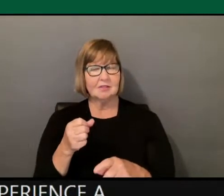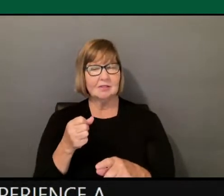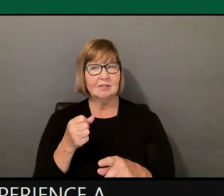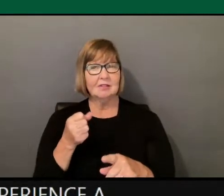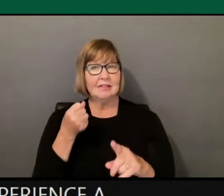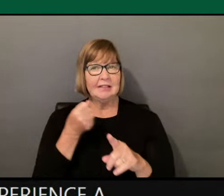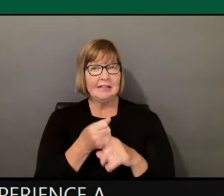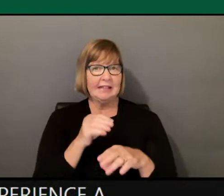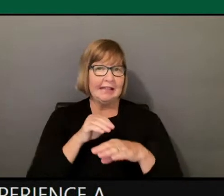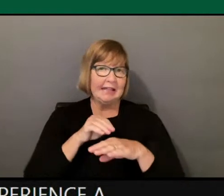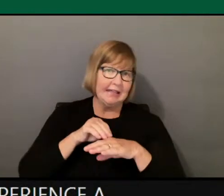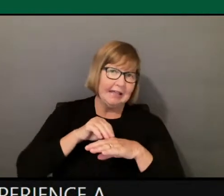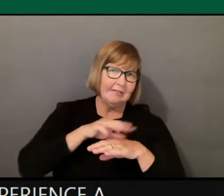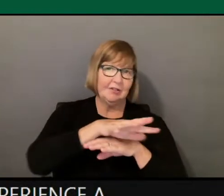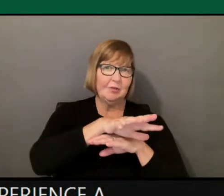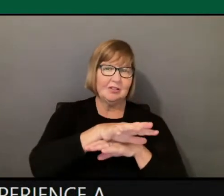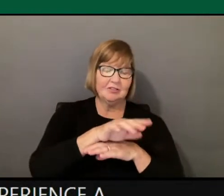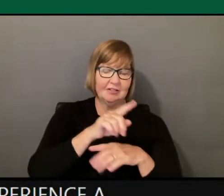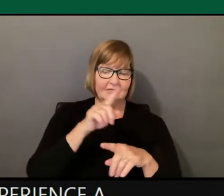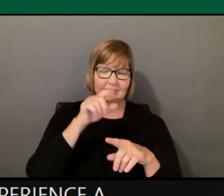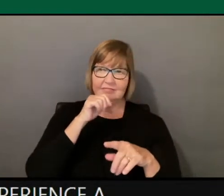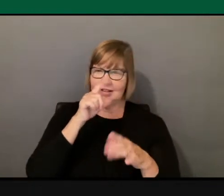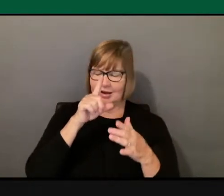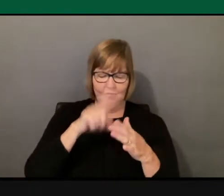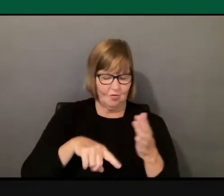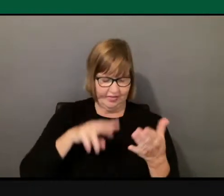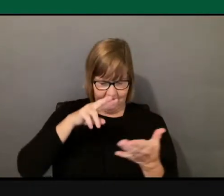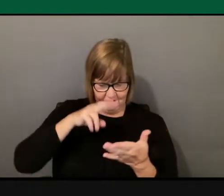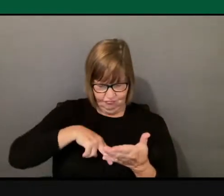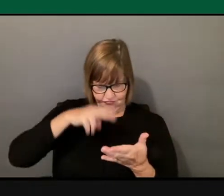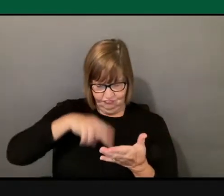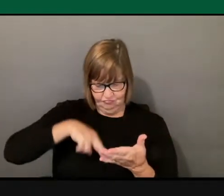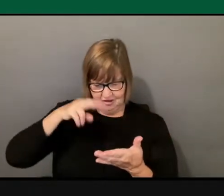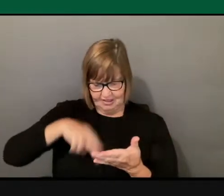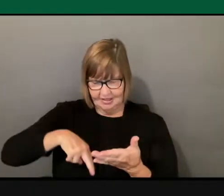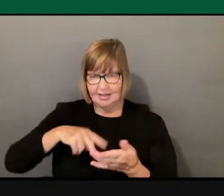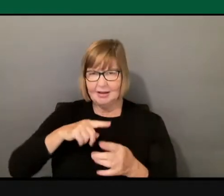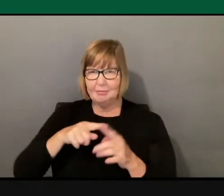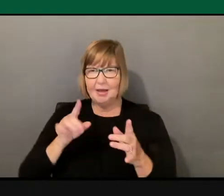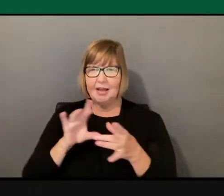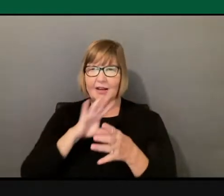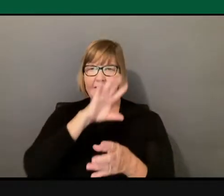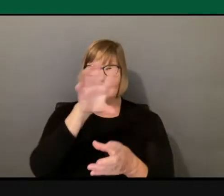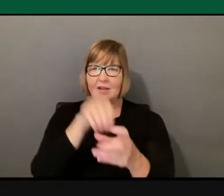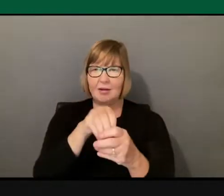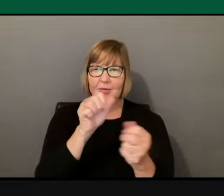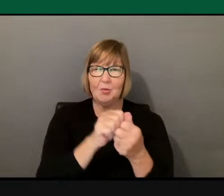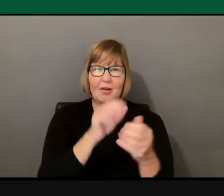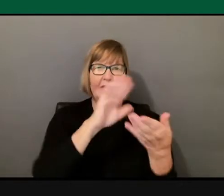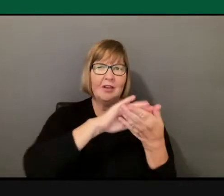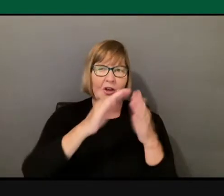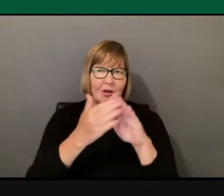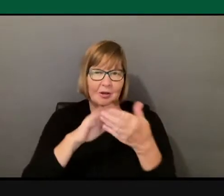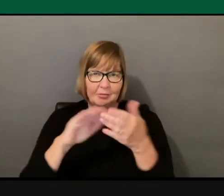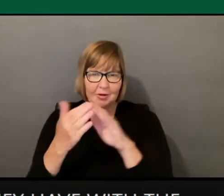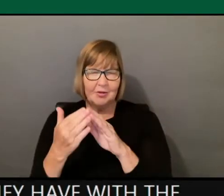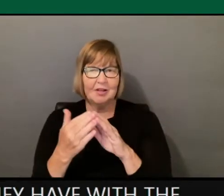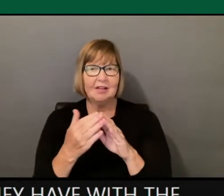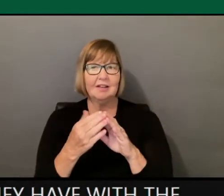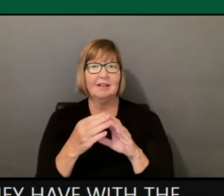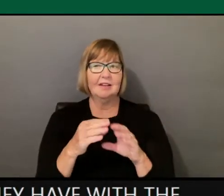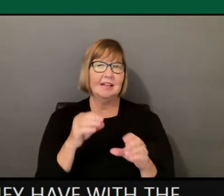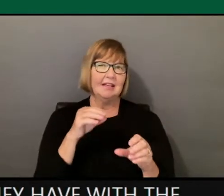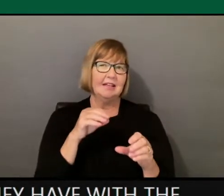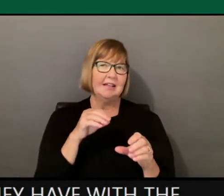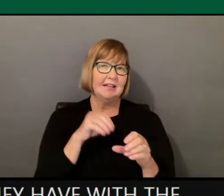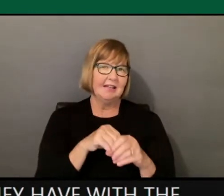academically. It's from the engagement that they have with the communities in and outside of, you